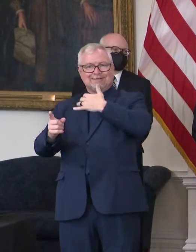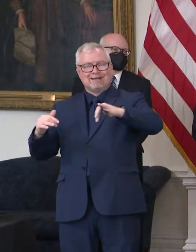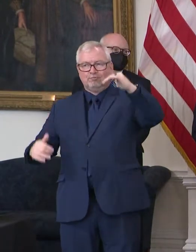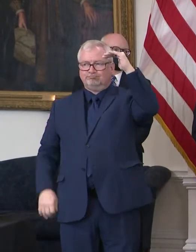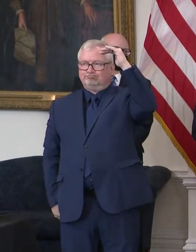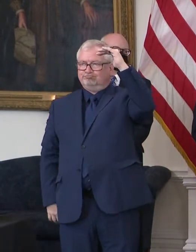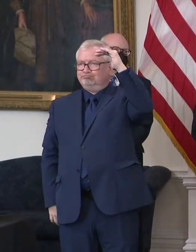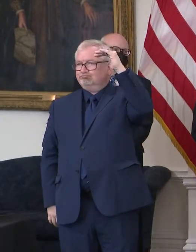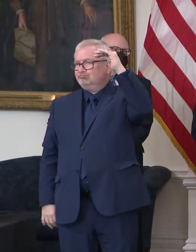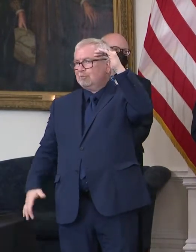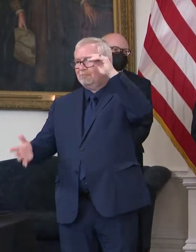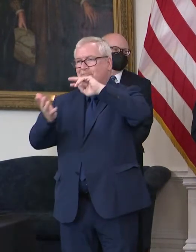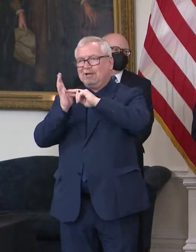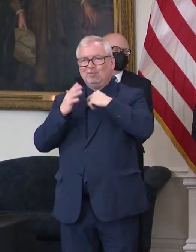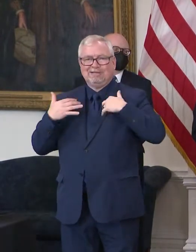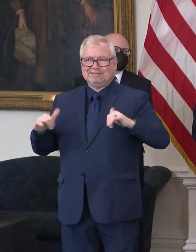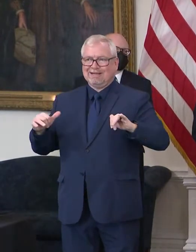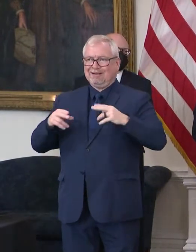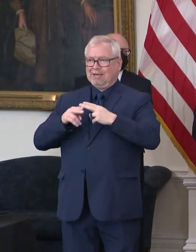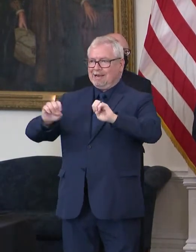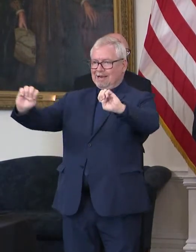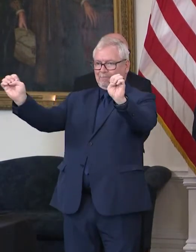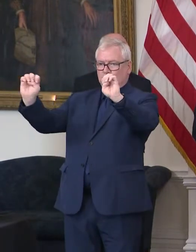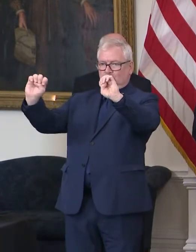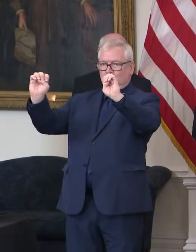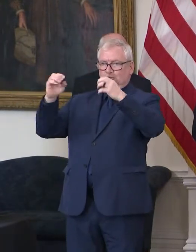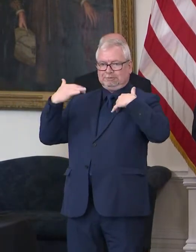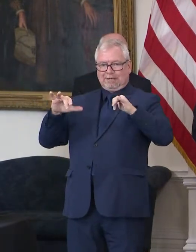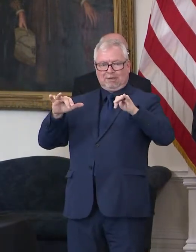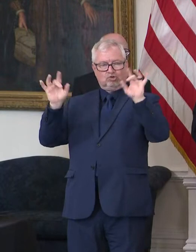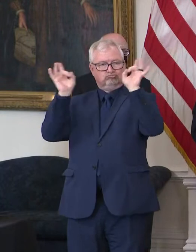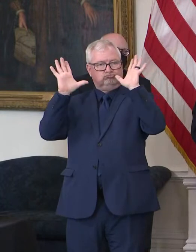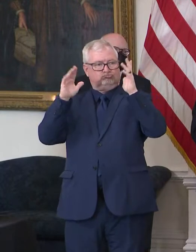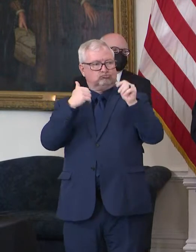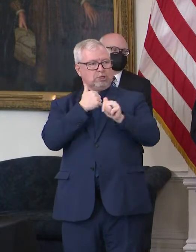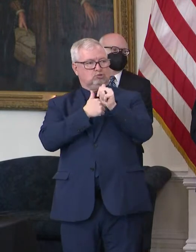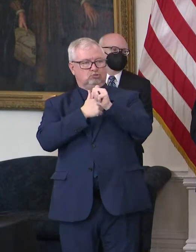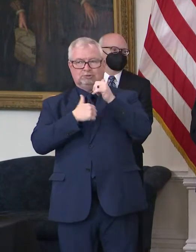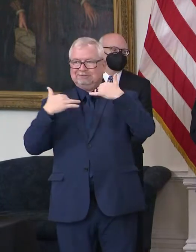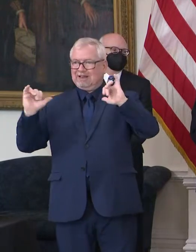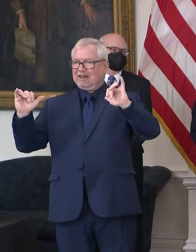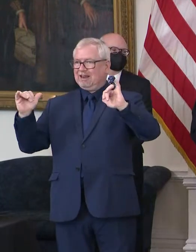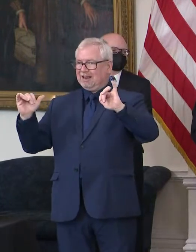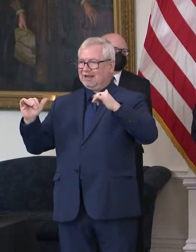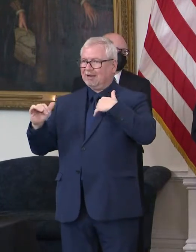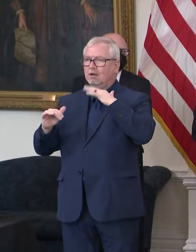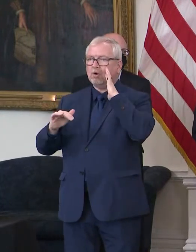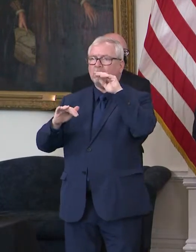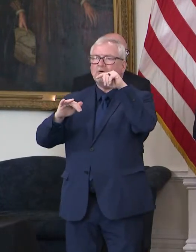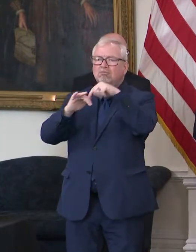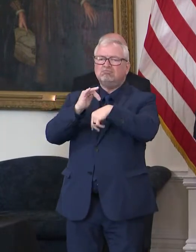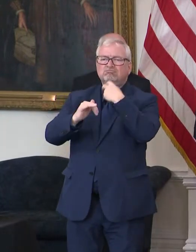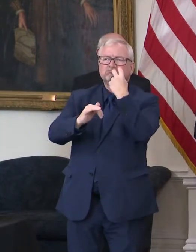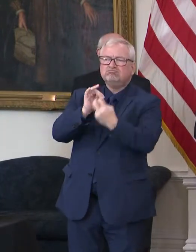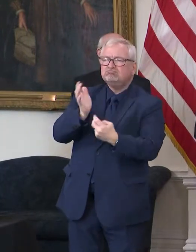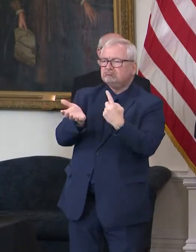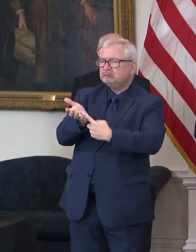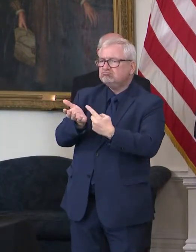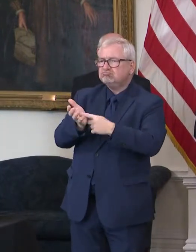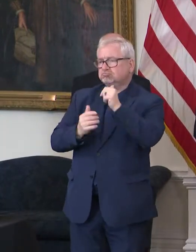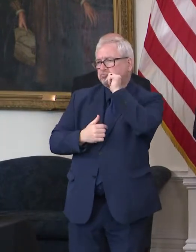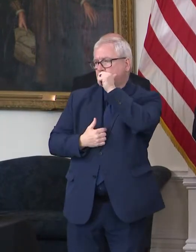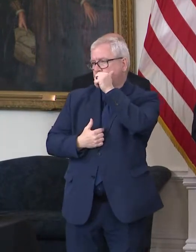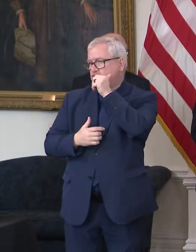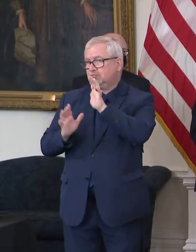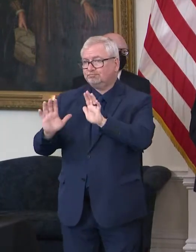emergency and the crisis, but it's getting better. And we're going to talk in a lot more detail about that tomorrow as we get, uh, everything looked at today. Yesterday, we